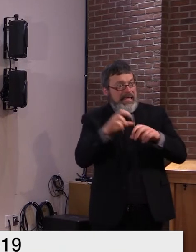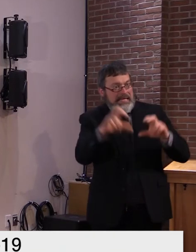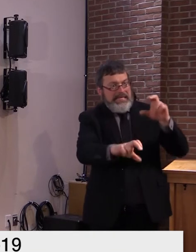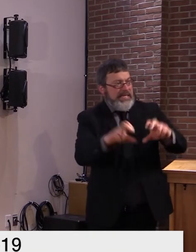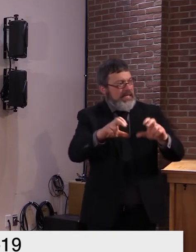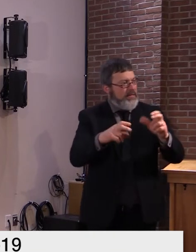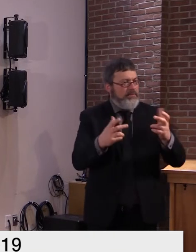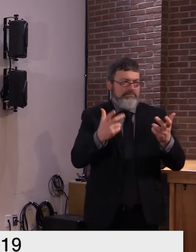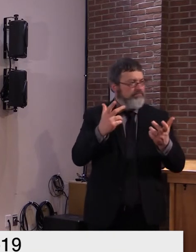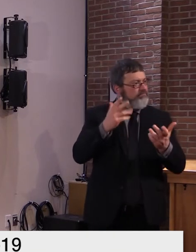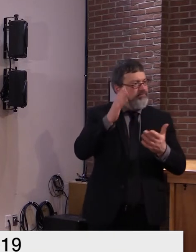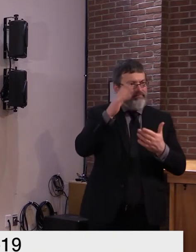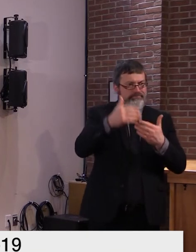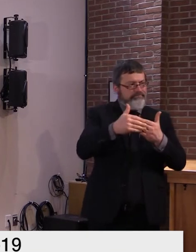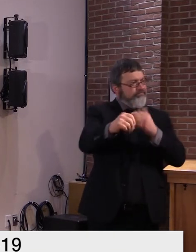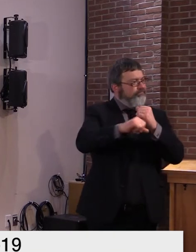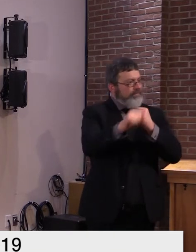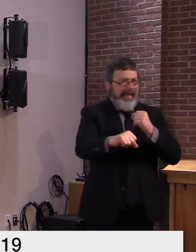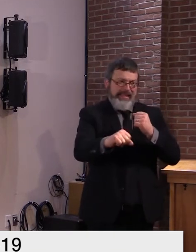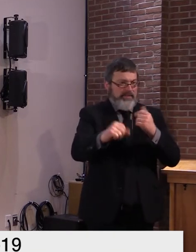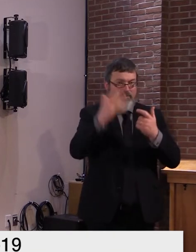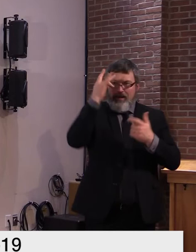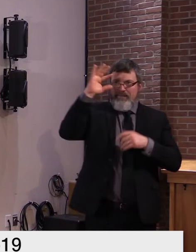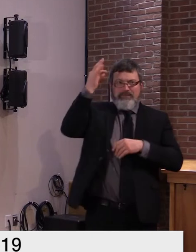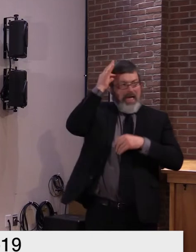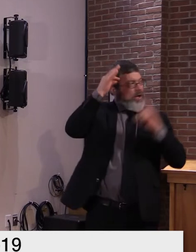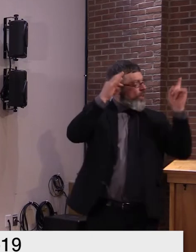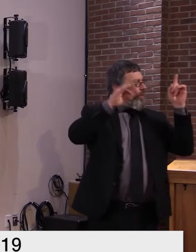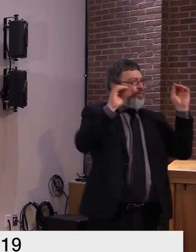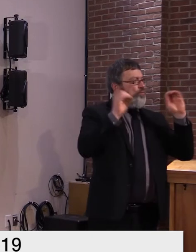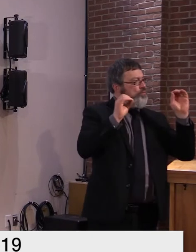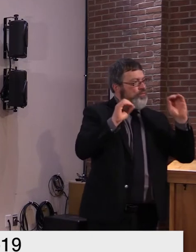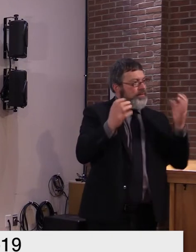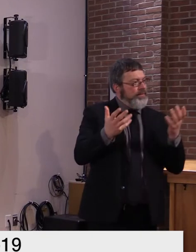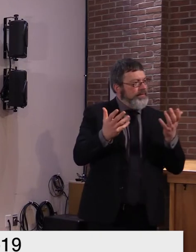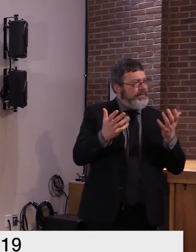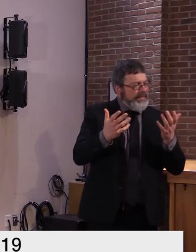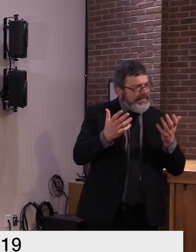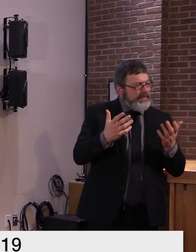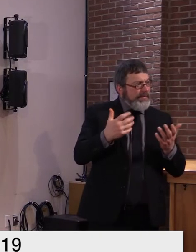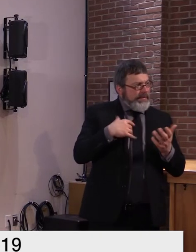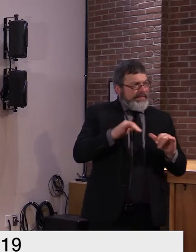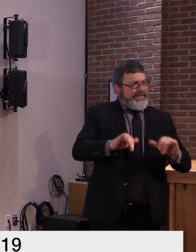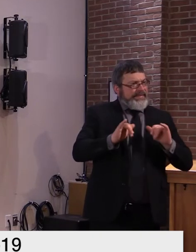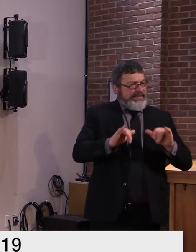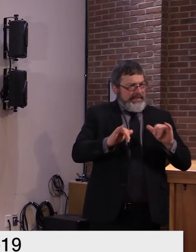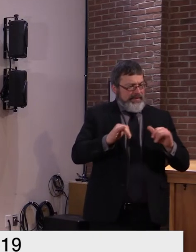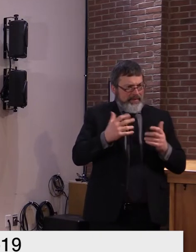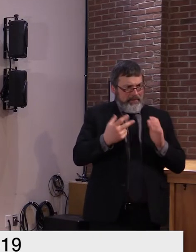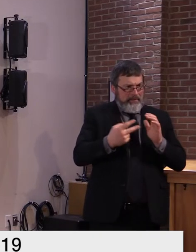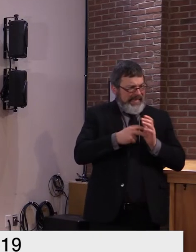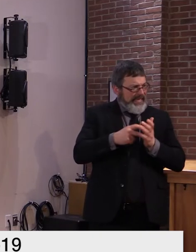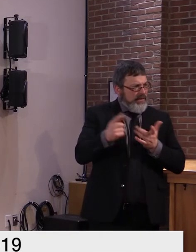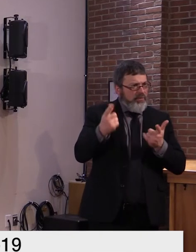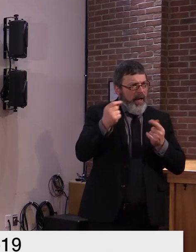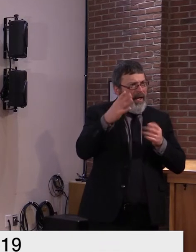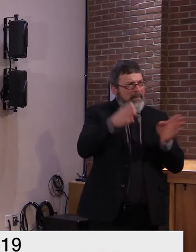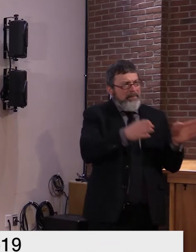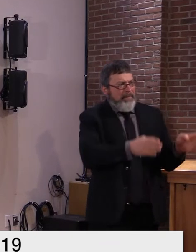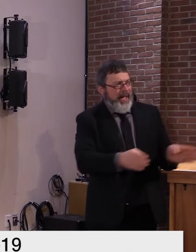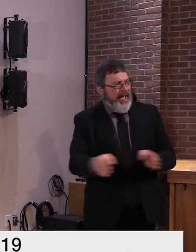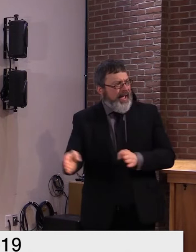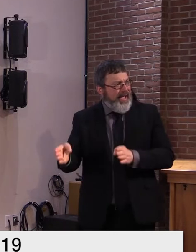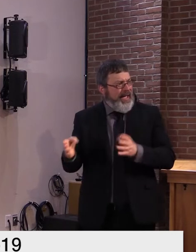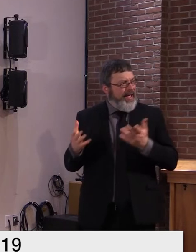is there is there any plan in place to determine who is going to need this help to get through the winter you know the early winter